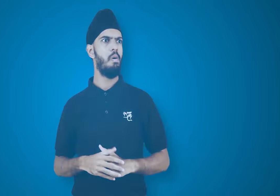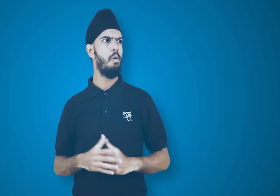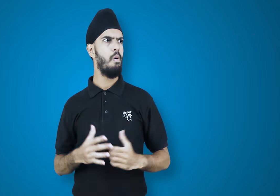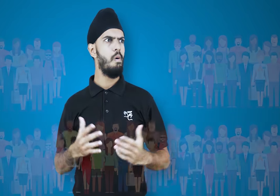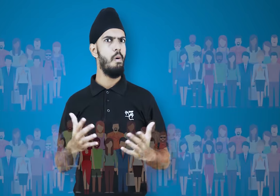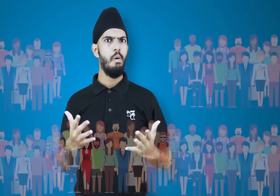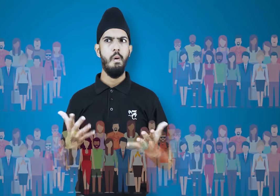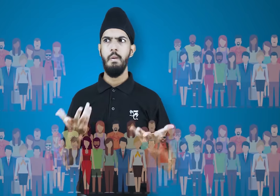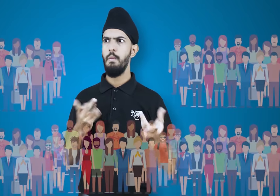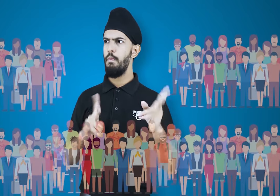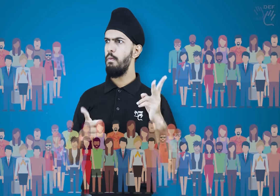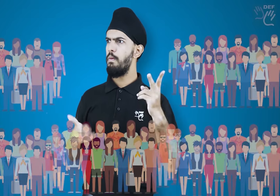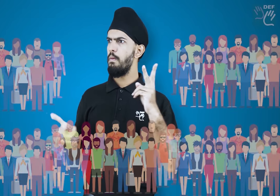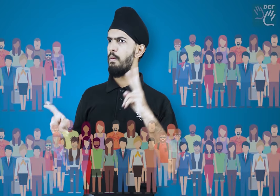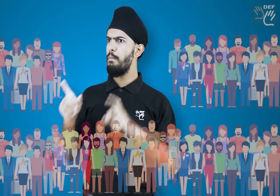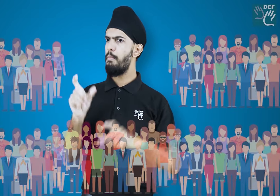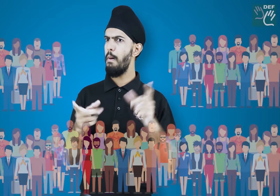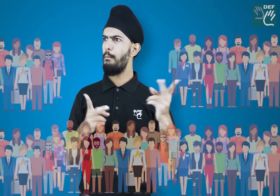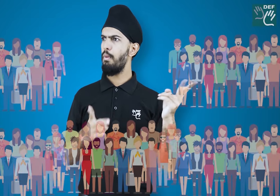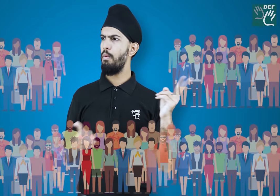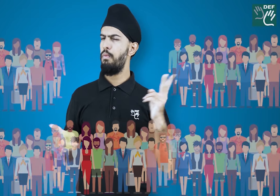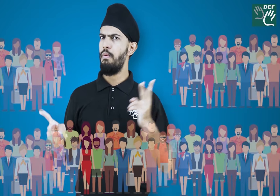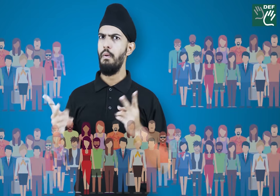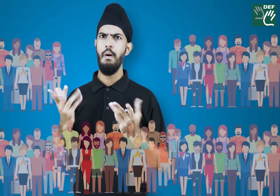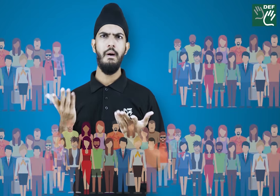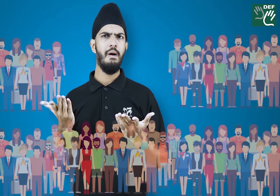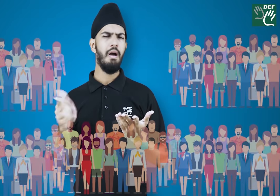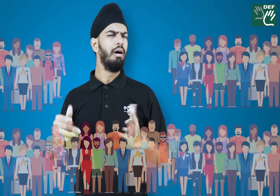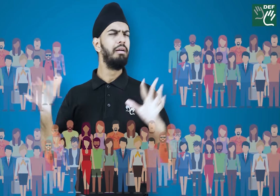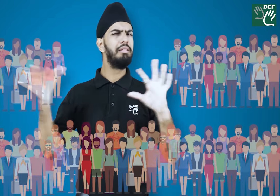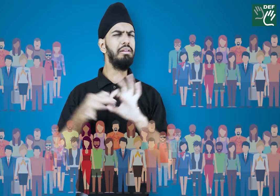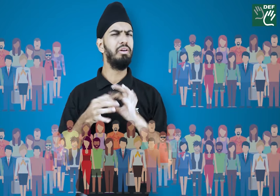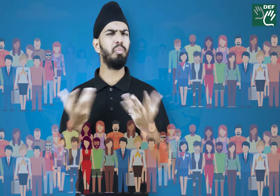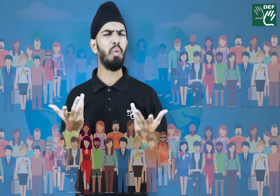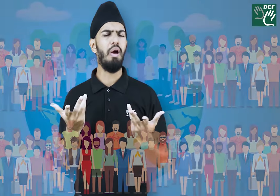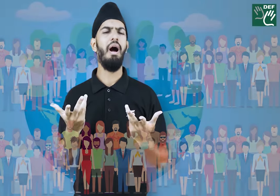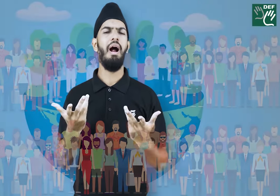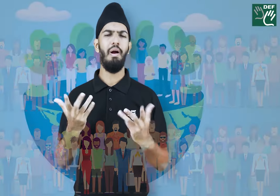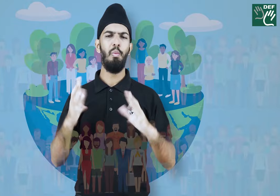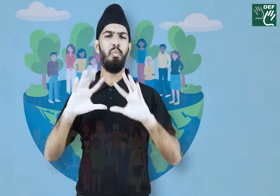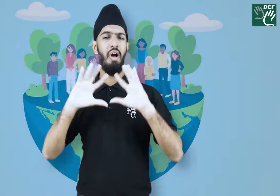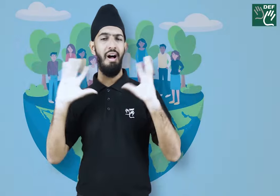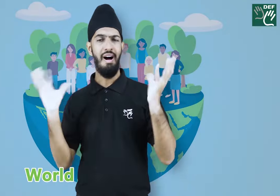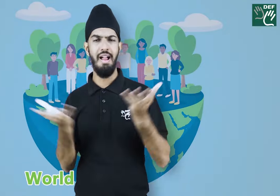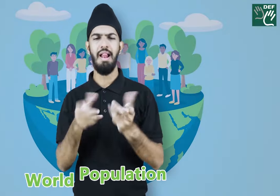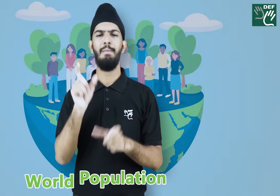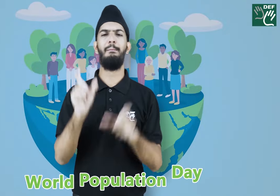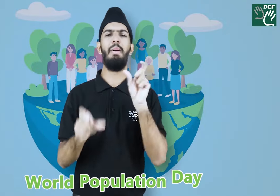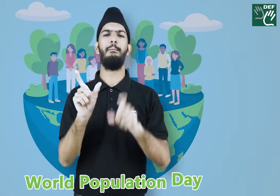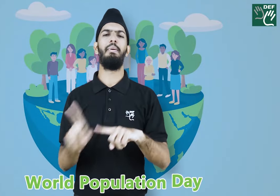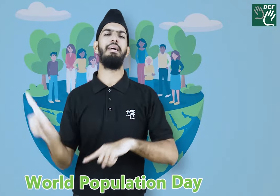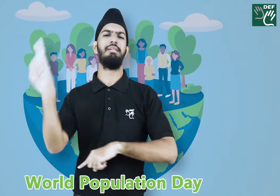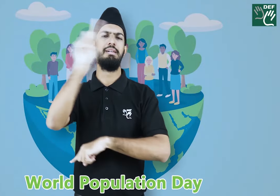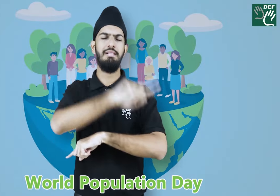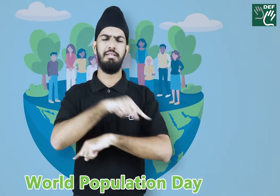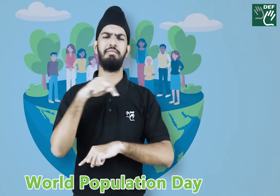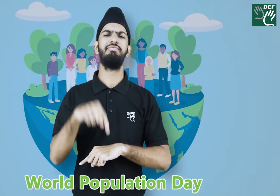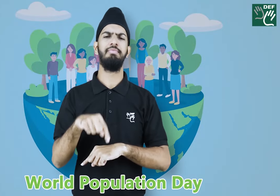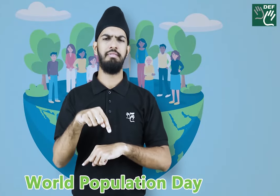What an overwhelming population we have. By saying this, I am referring to the World Population